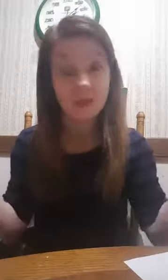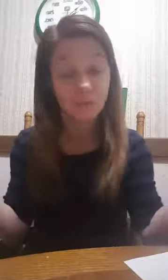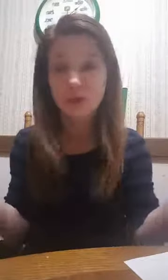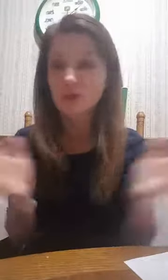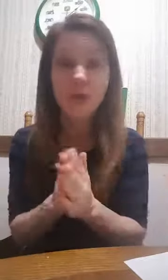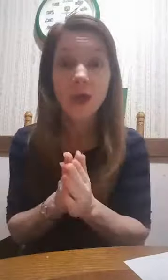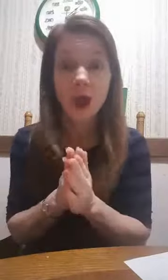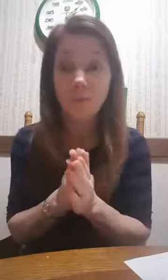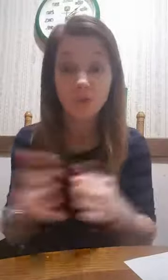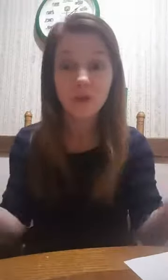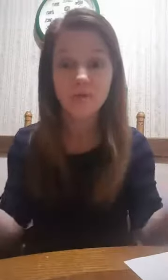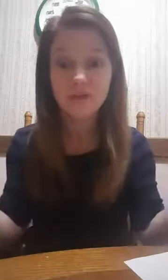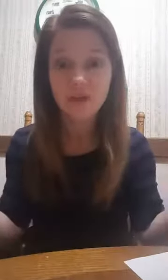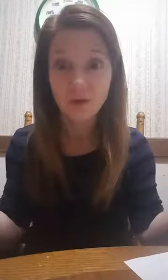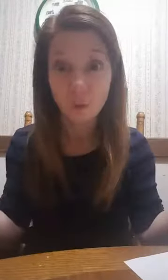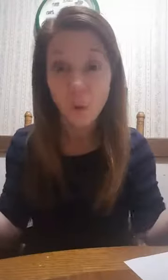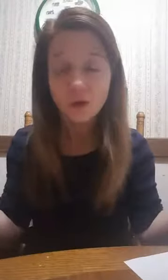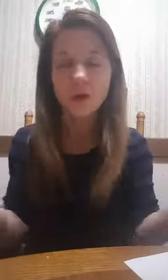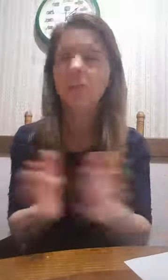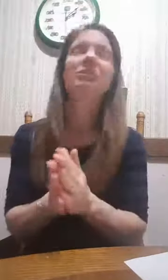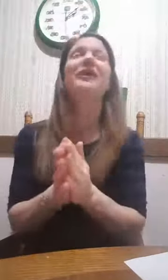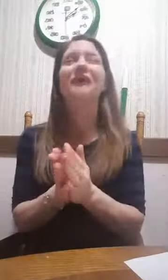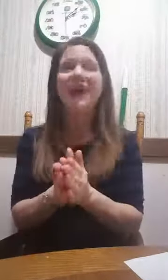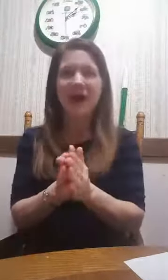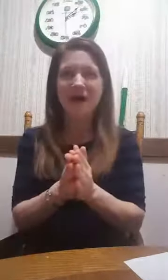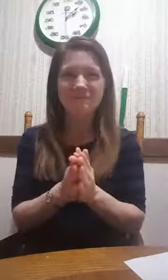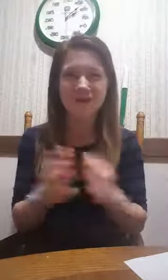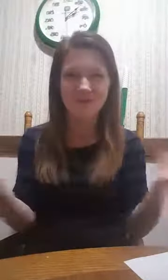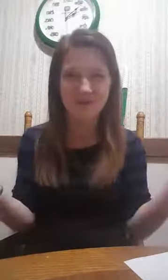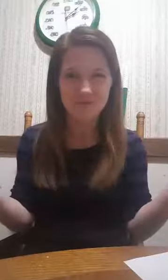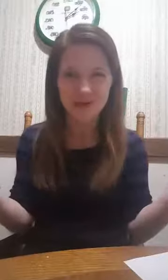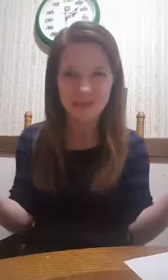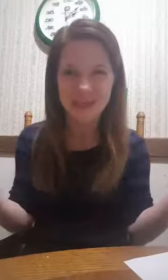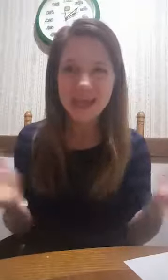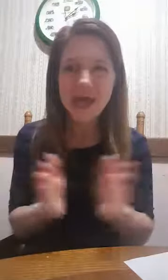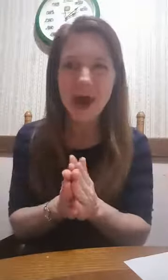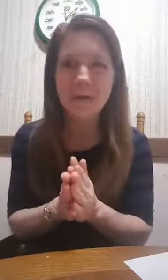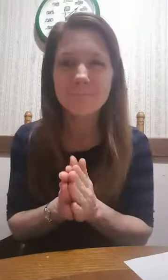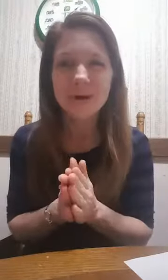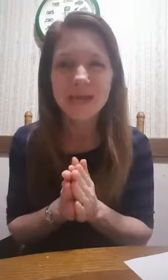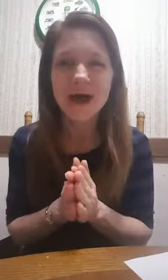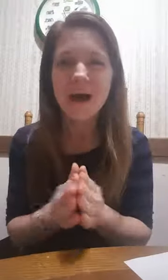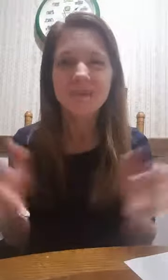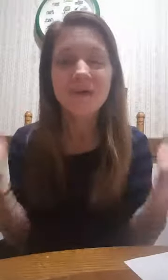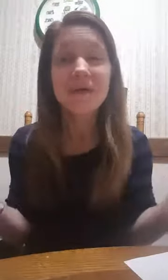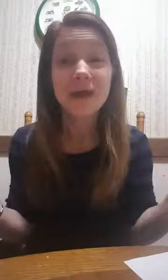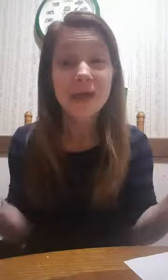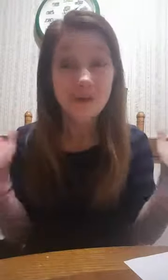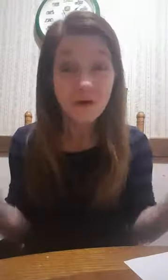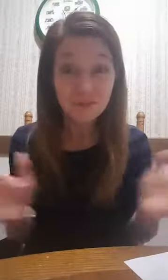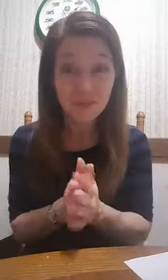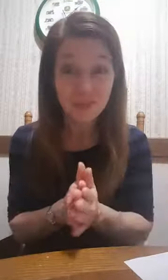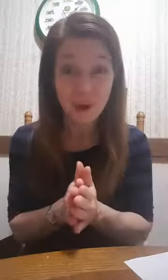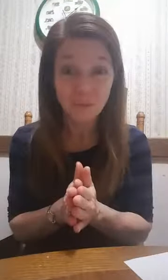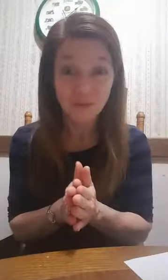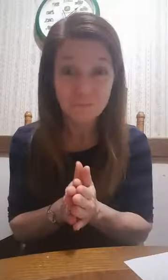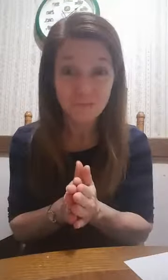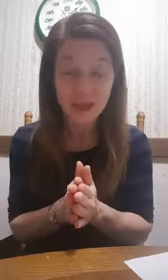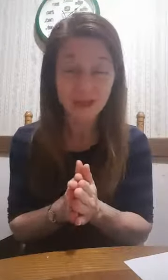Yes, we do, too. We don't have anything on the walls in our room. So, we have one thing. But, so, anyway. So, hopefully, this has helped you. And,